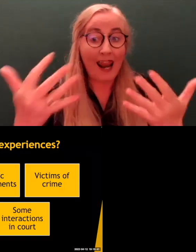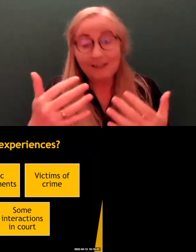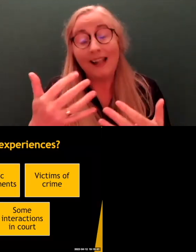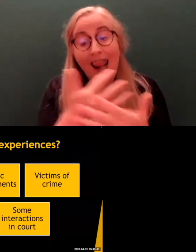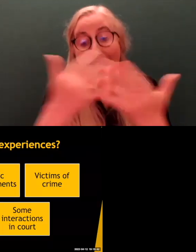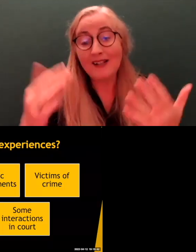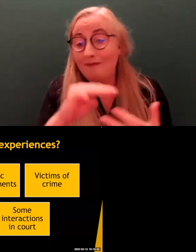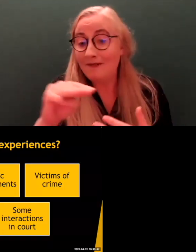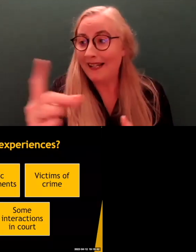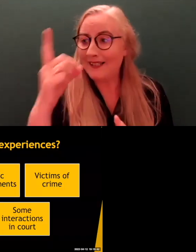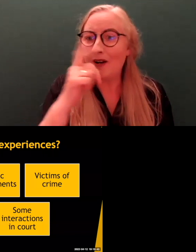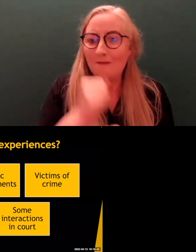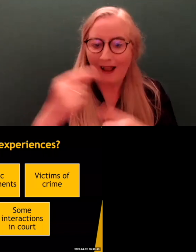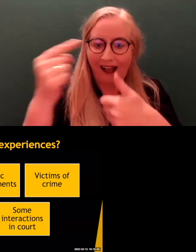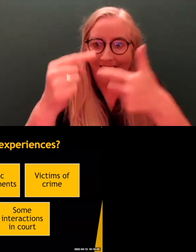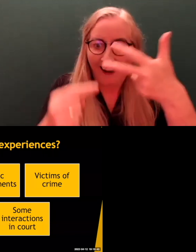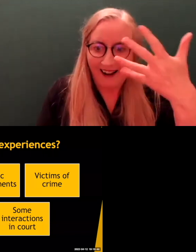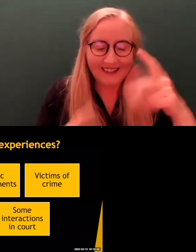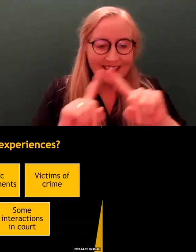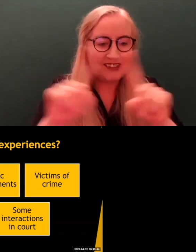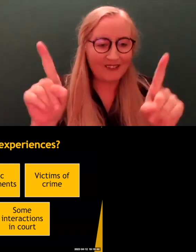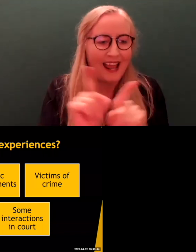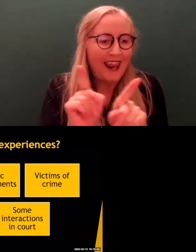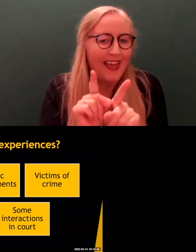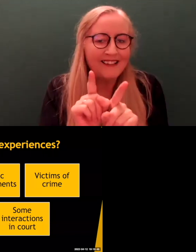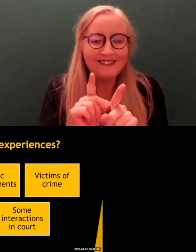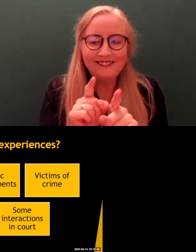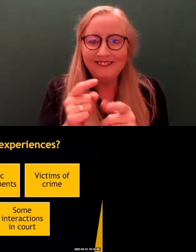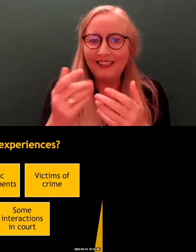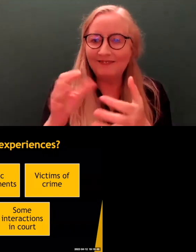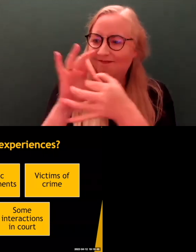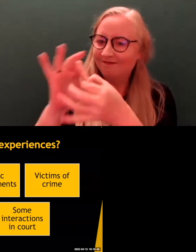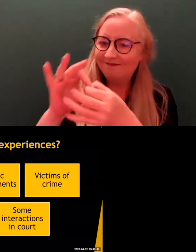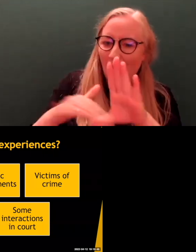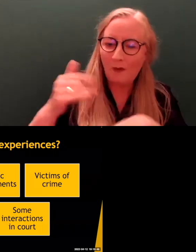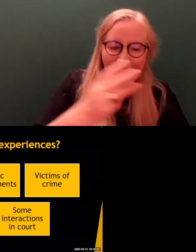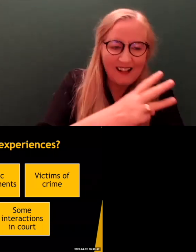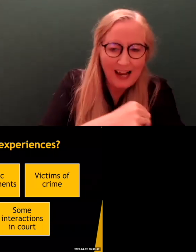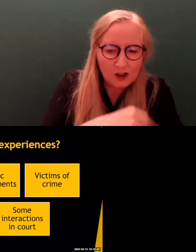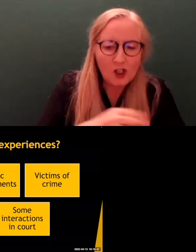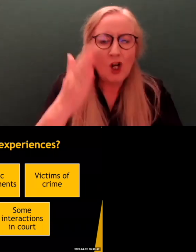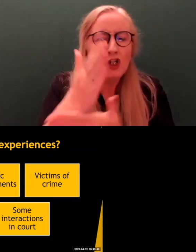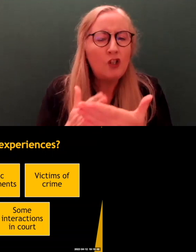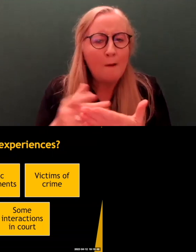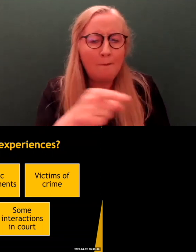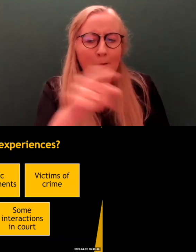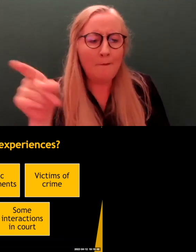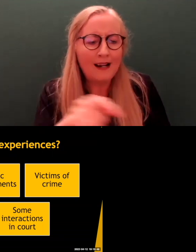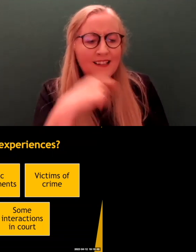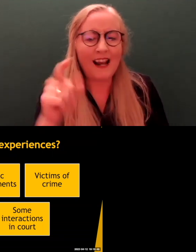different things. When we talk about, like, experiences with the guards, sometimes it was like you're driving along, and it was a